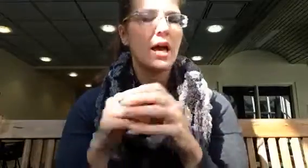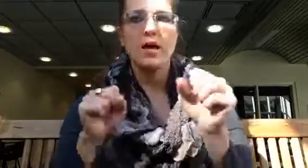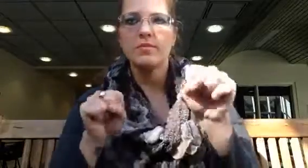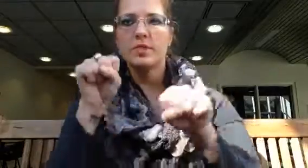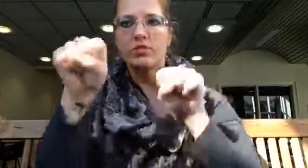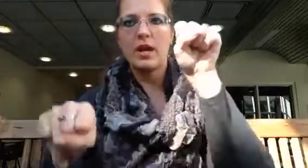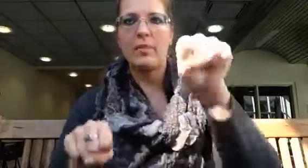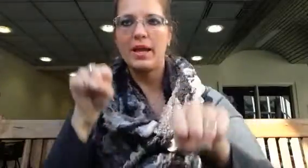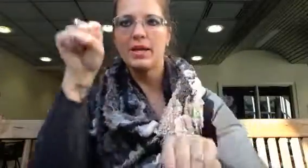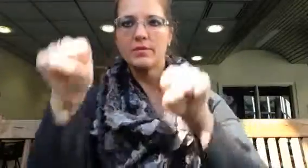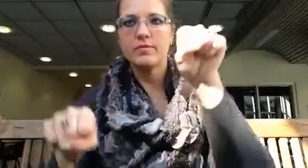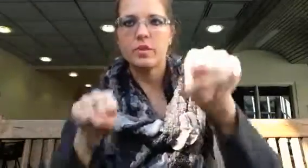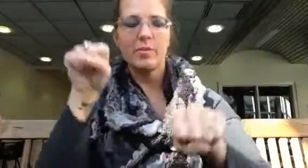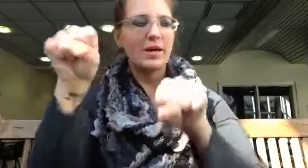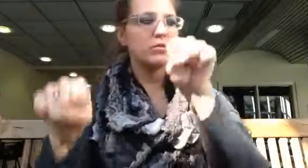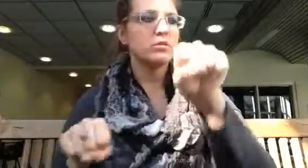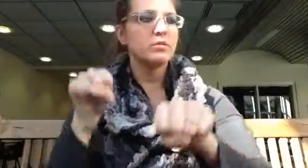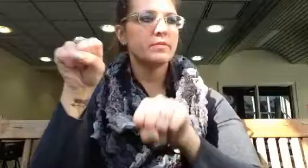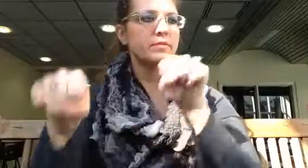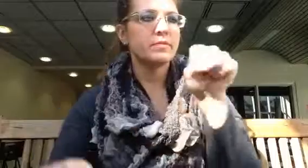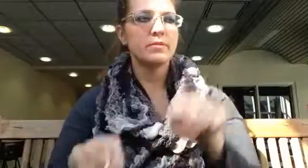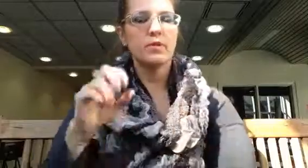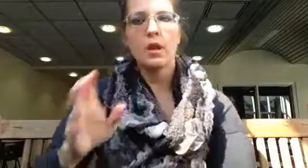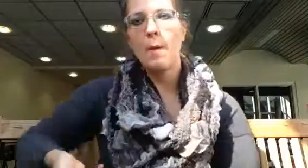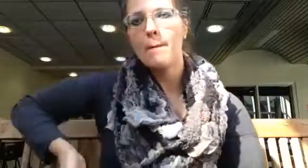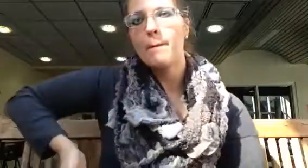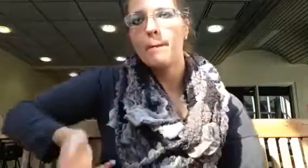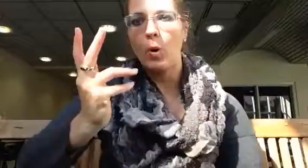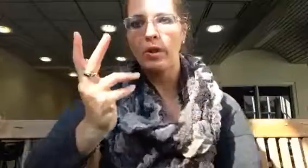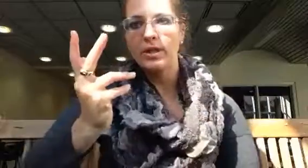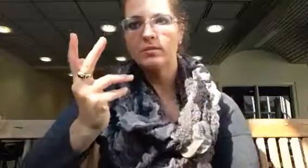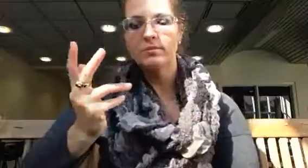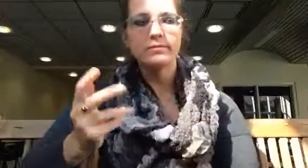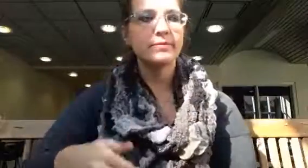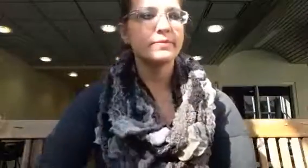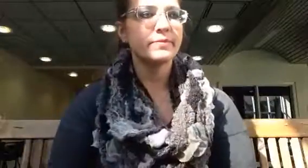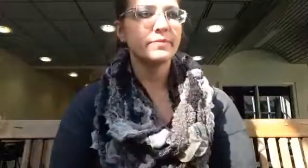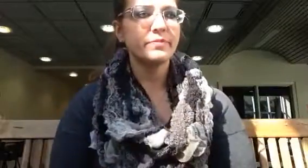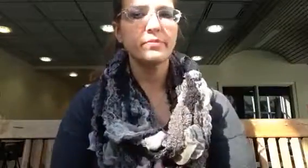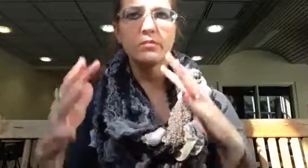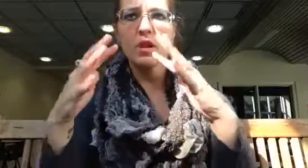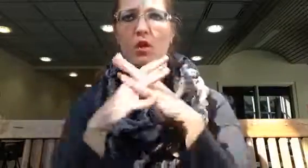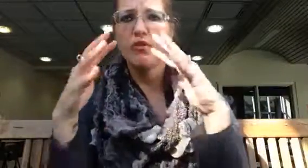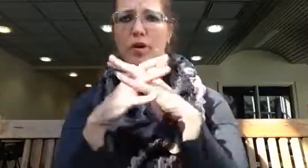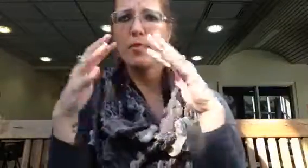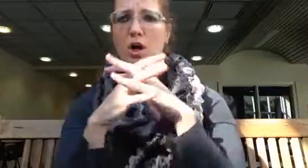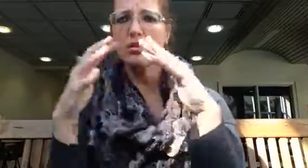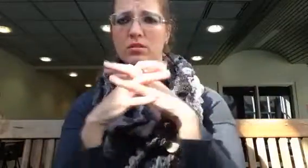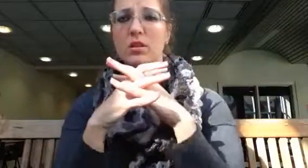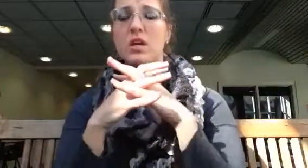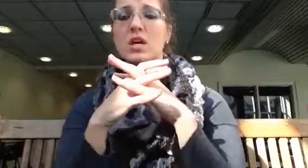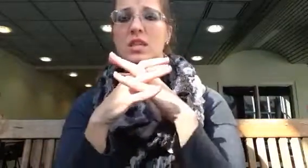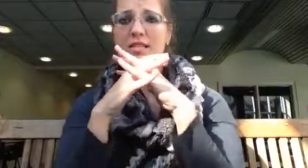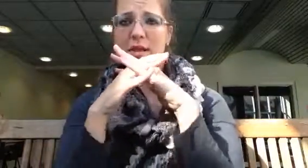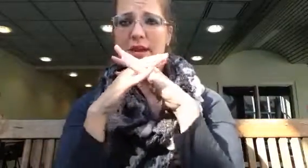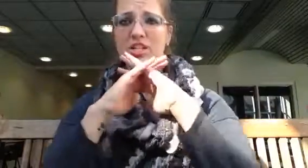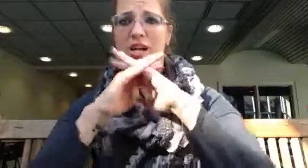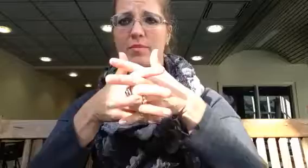To ride a bike. The pedals. Bowling. Football. The same handshake,